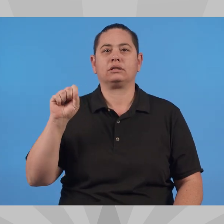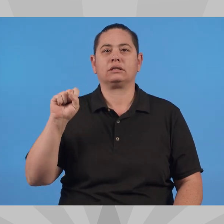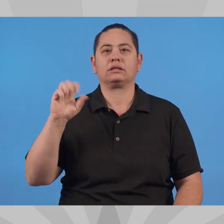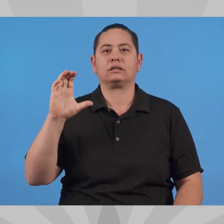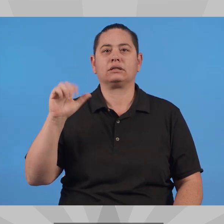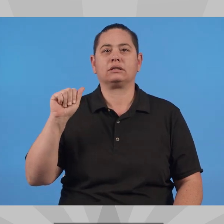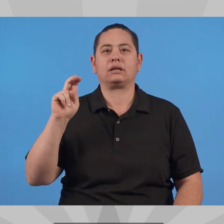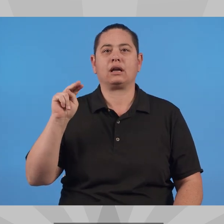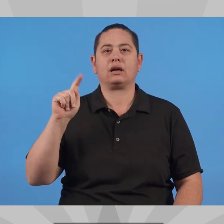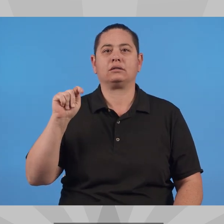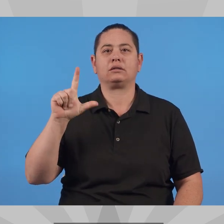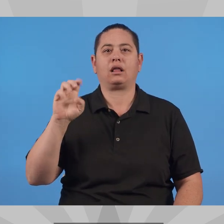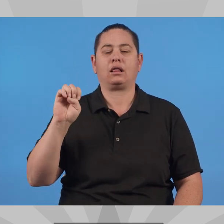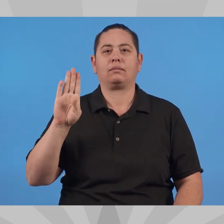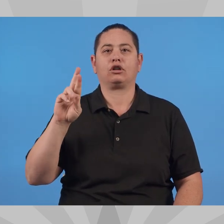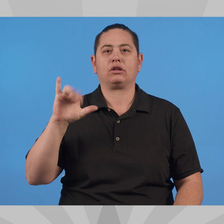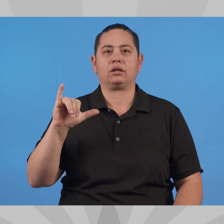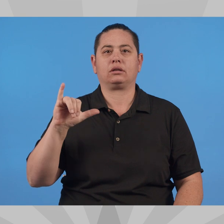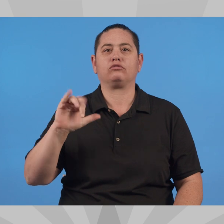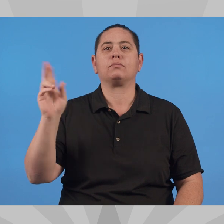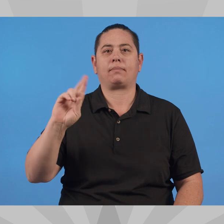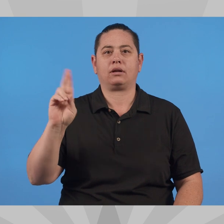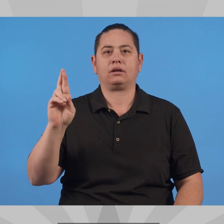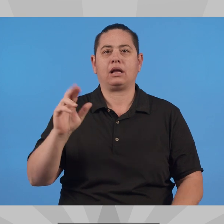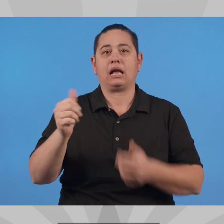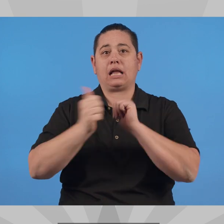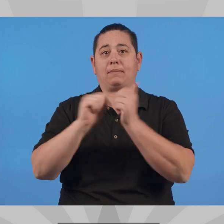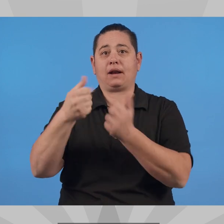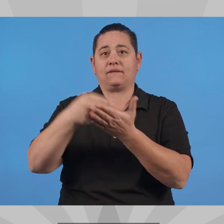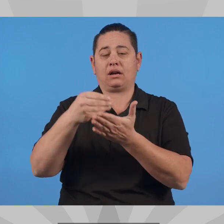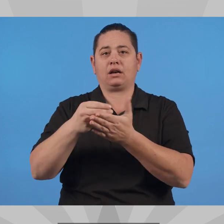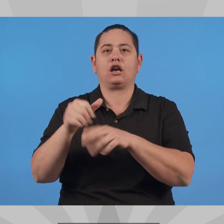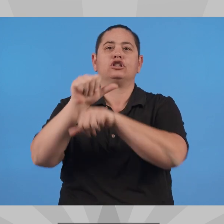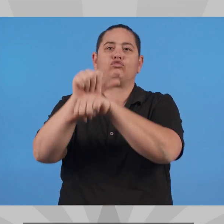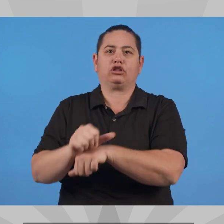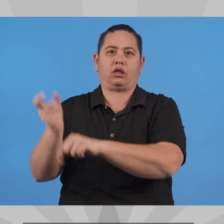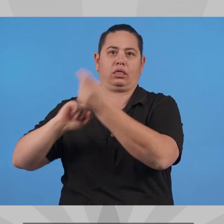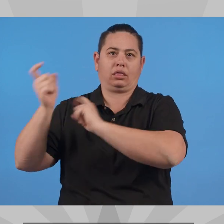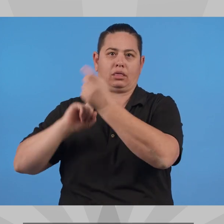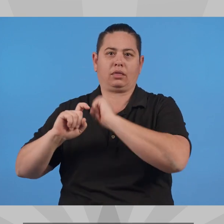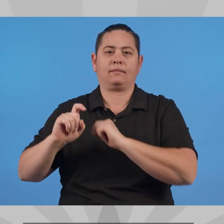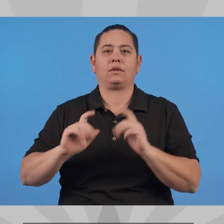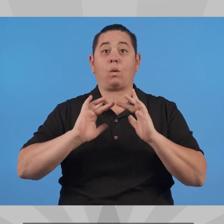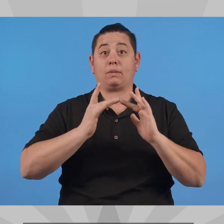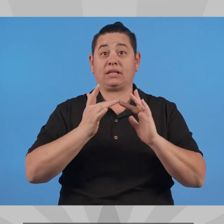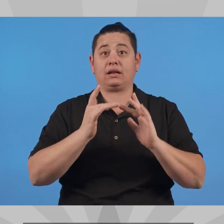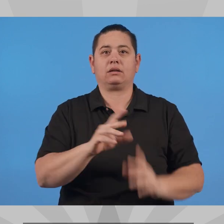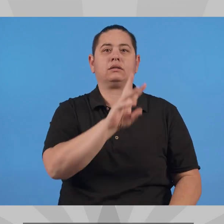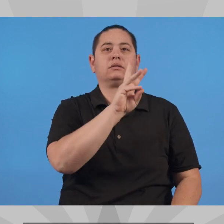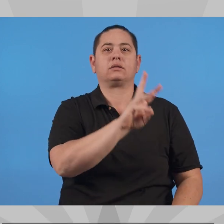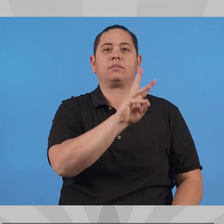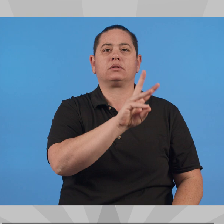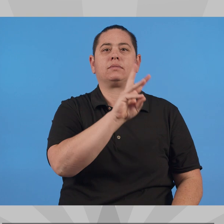Robert Scantlebury Party Republican Campaign Funding Traditional